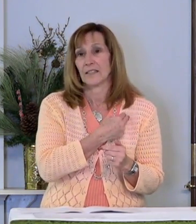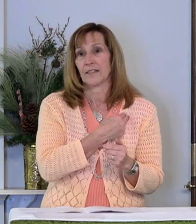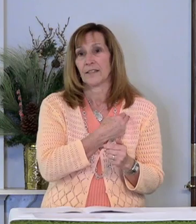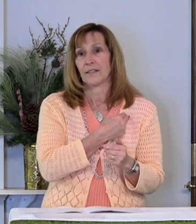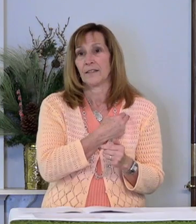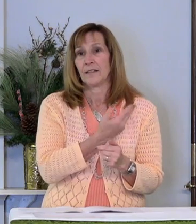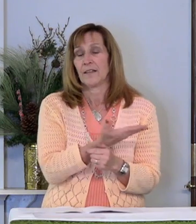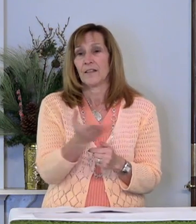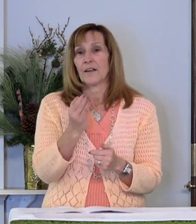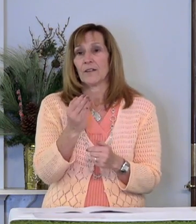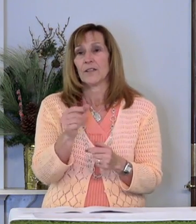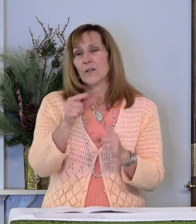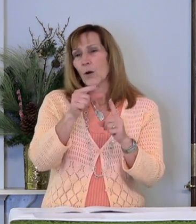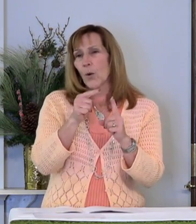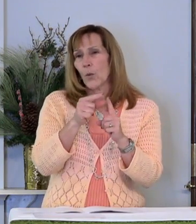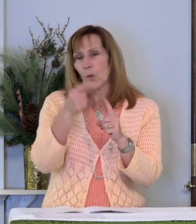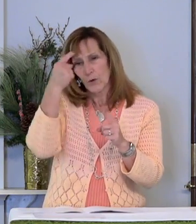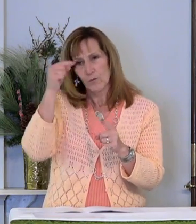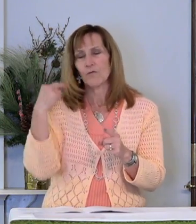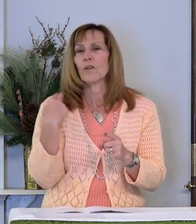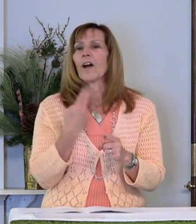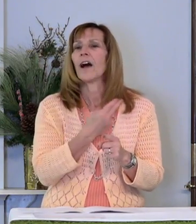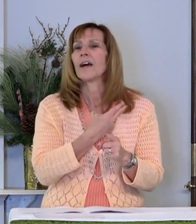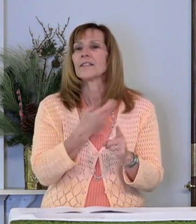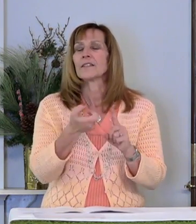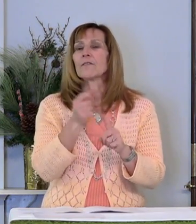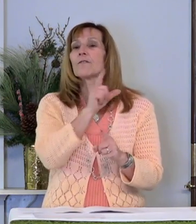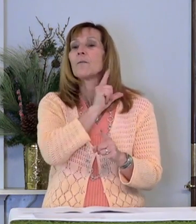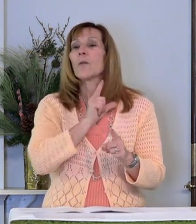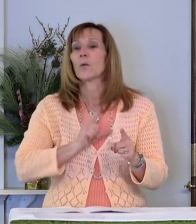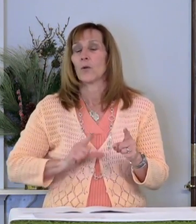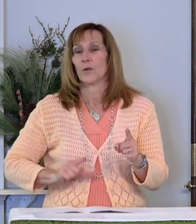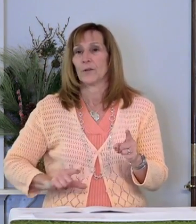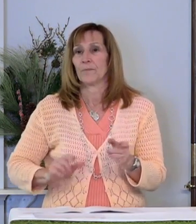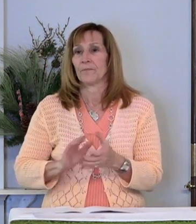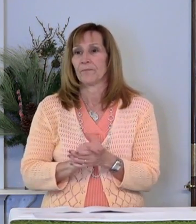and there is a word for us from the Lord.